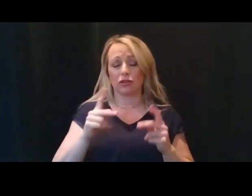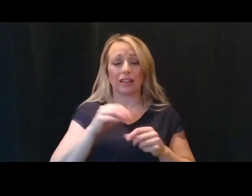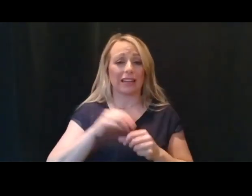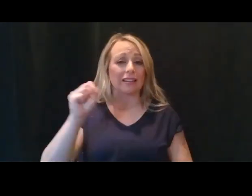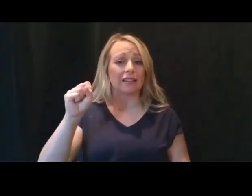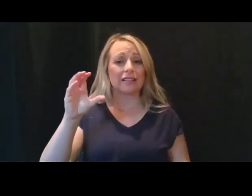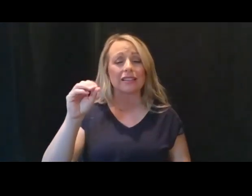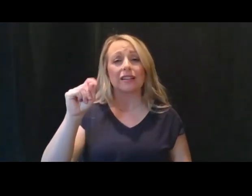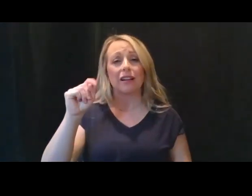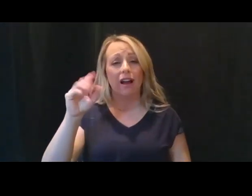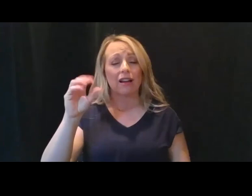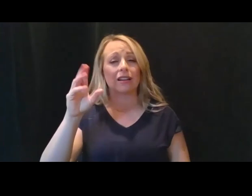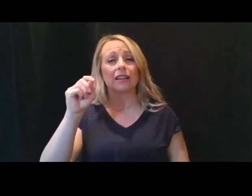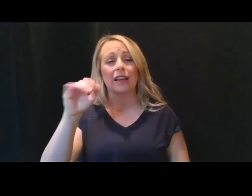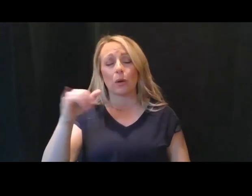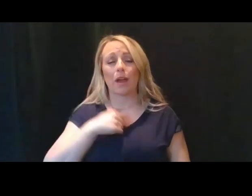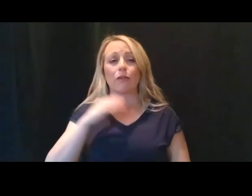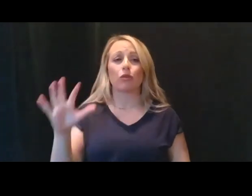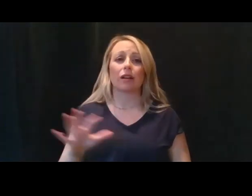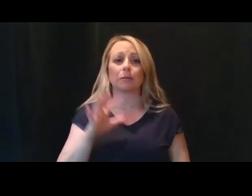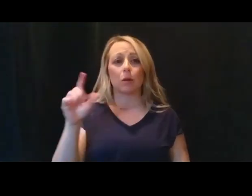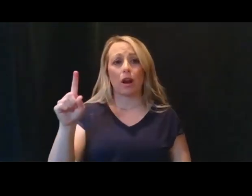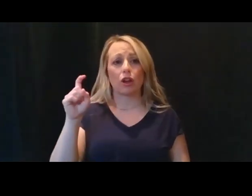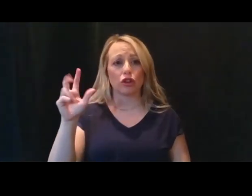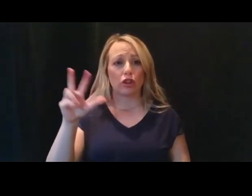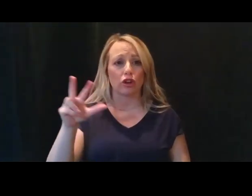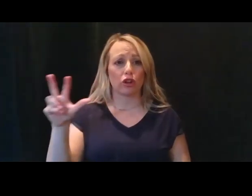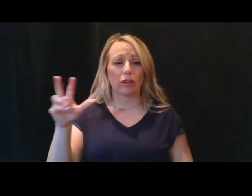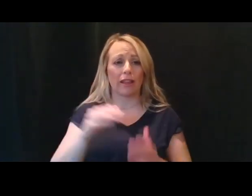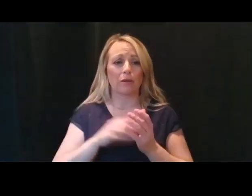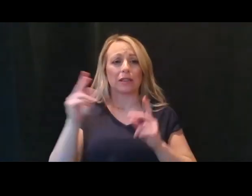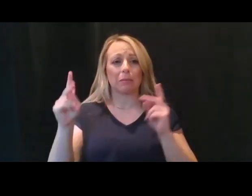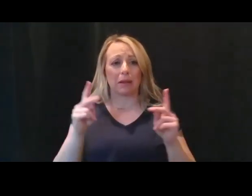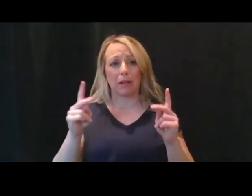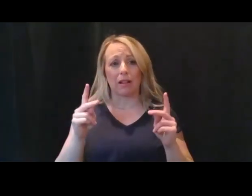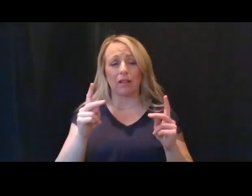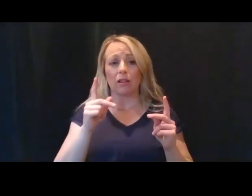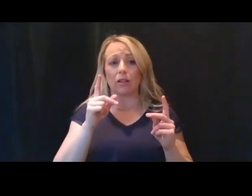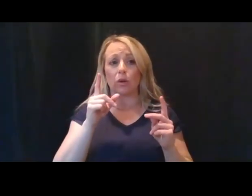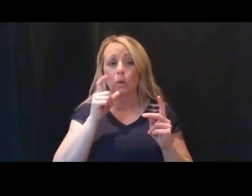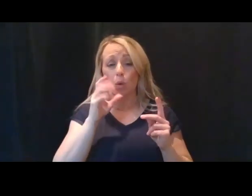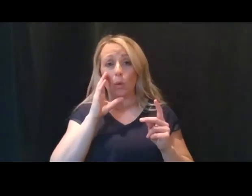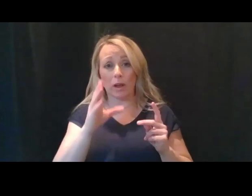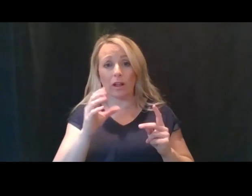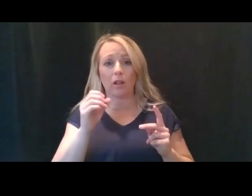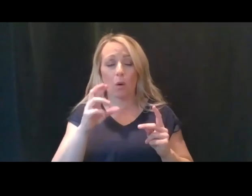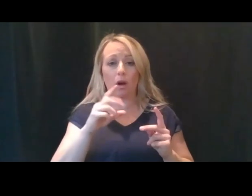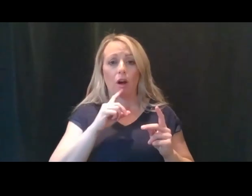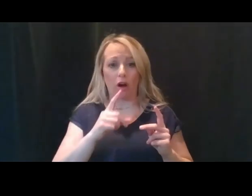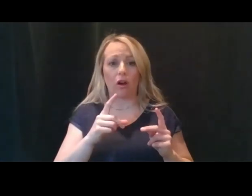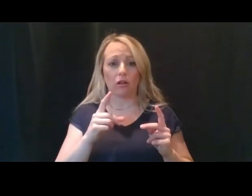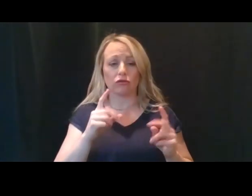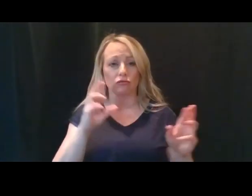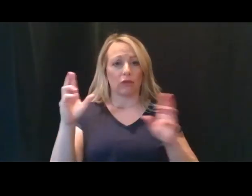we have approximately 133,000 people who are or will be eligible to receive the vaccine